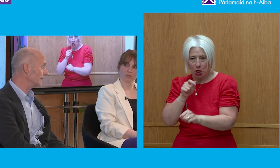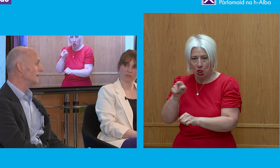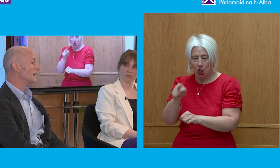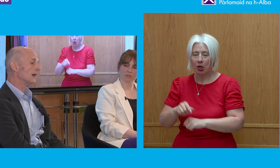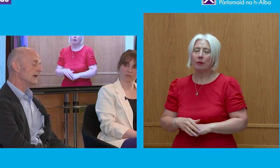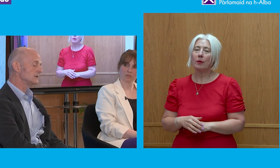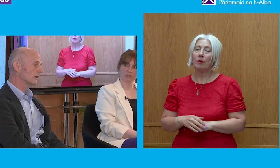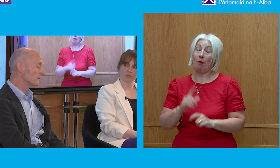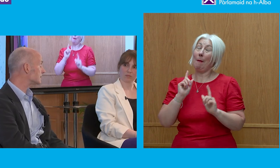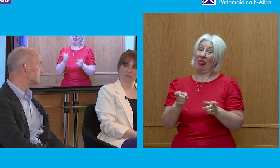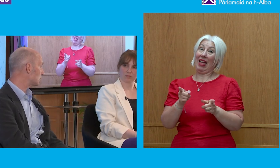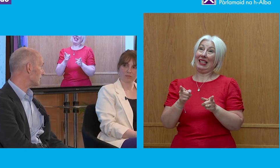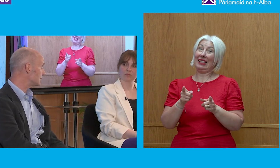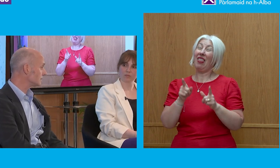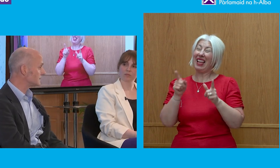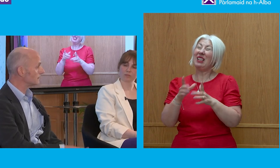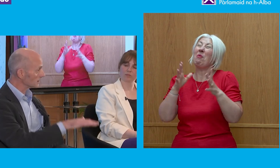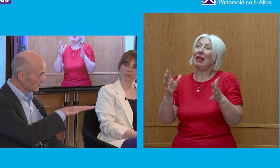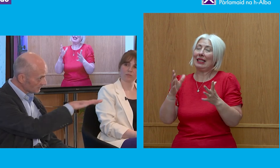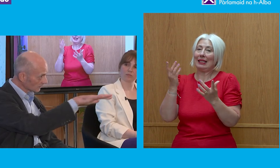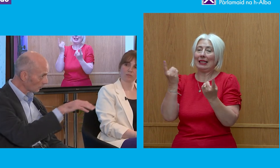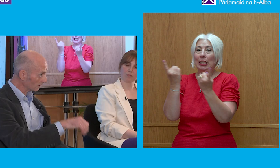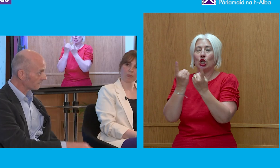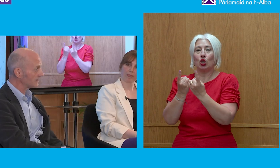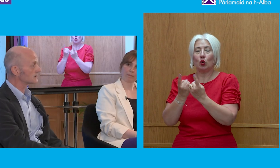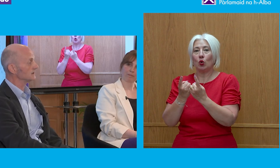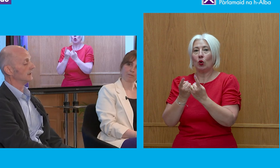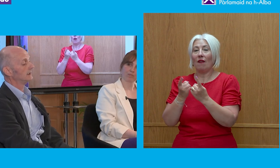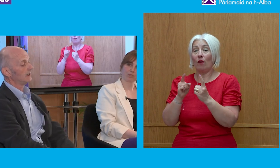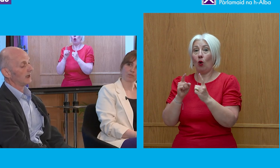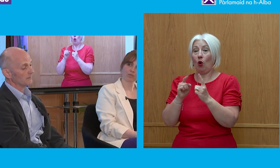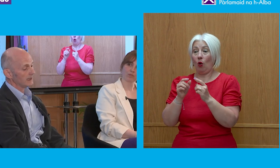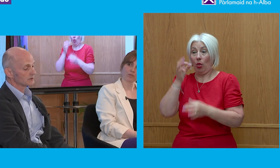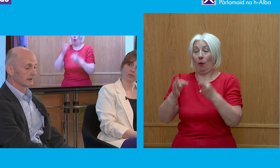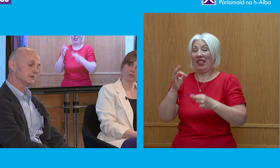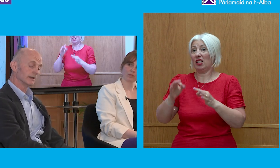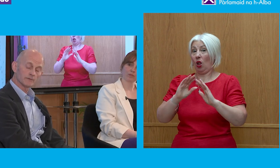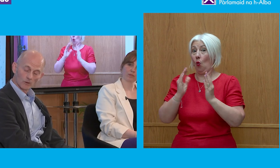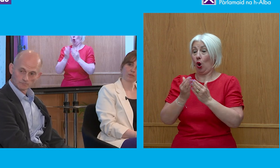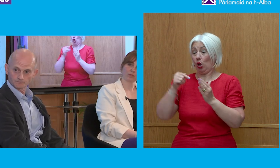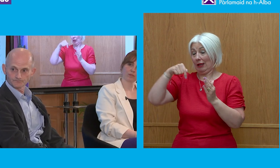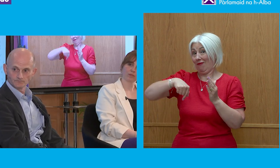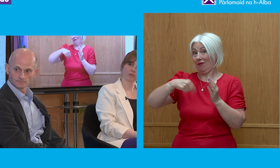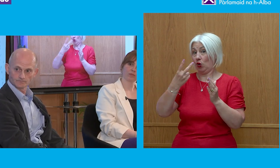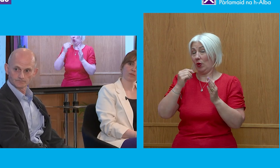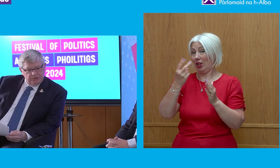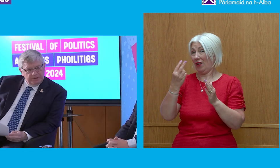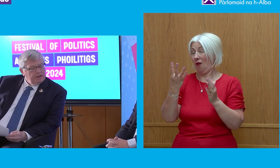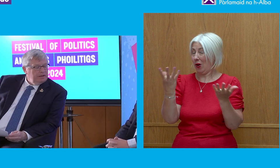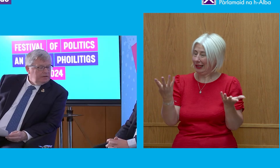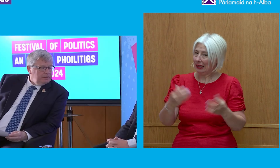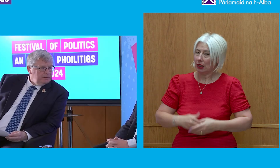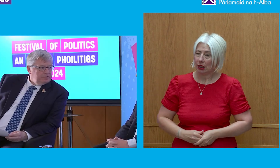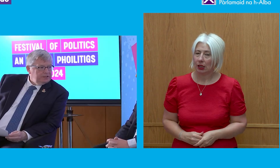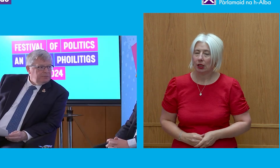ultimately, is one of the most important issues that the political world faces in 2024. Thank you.